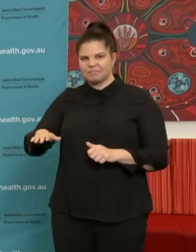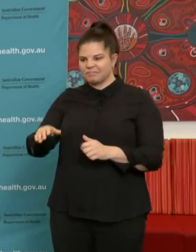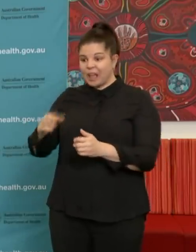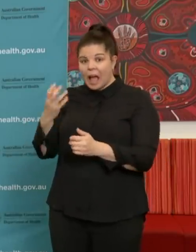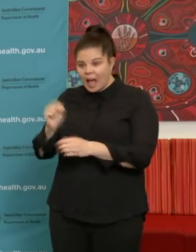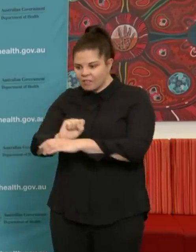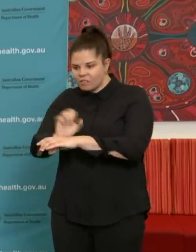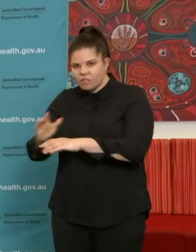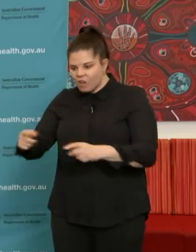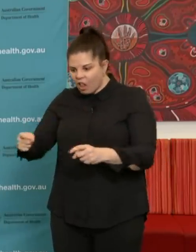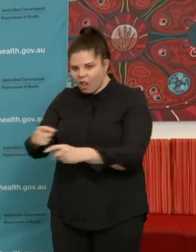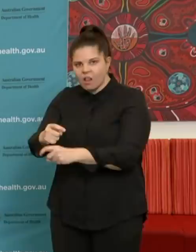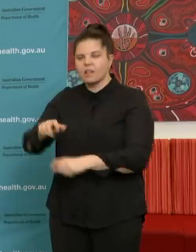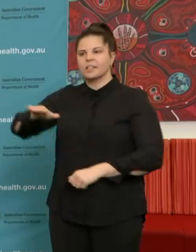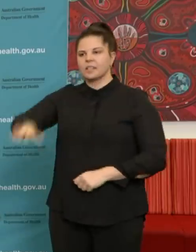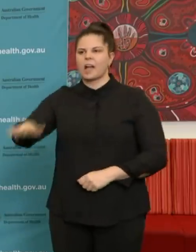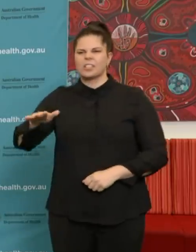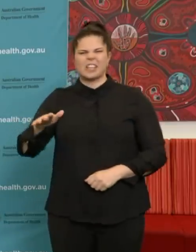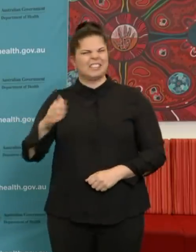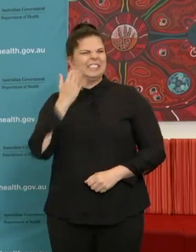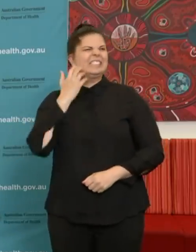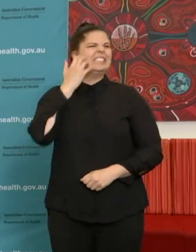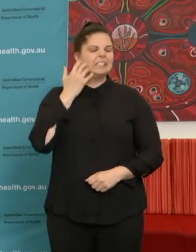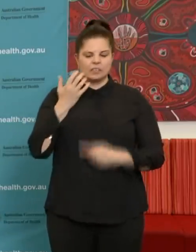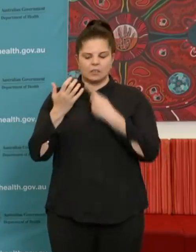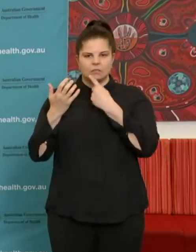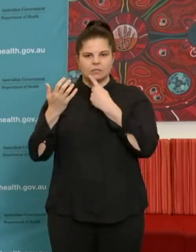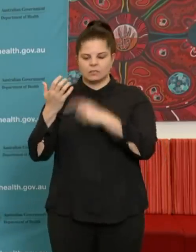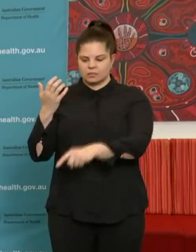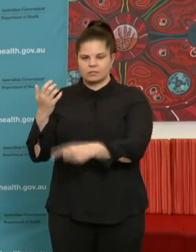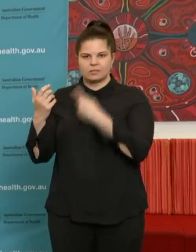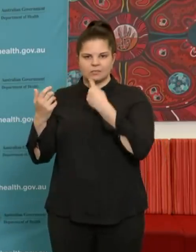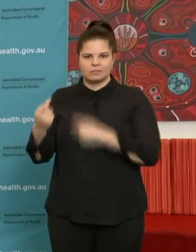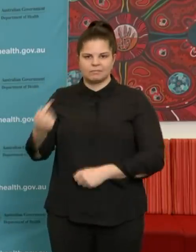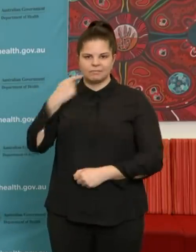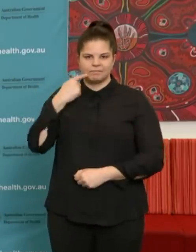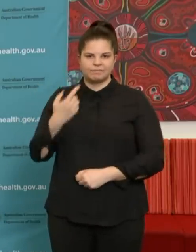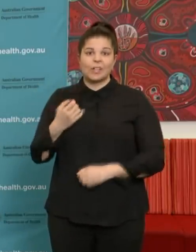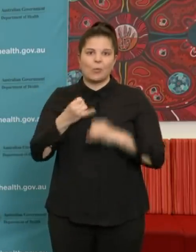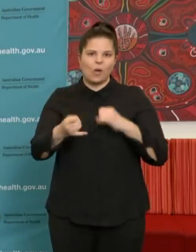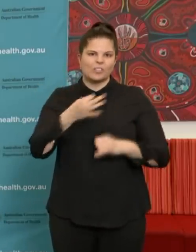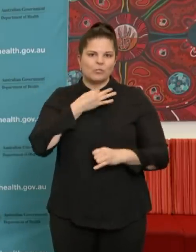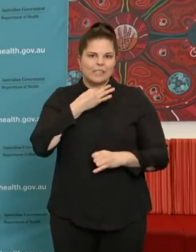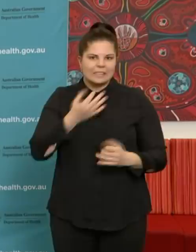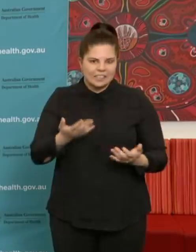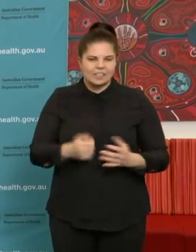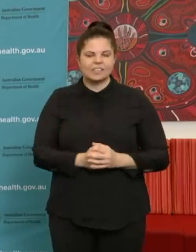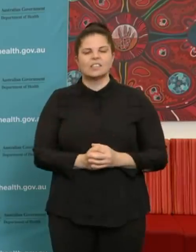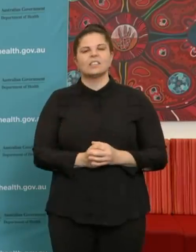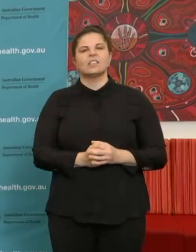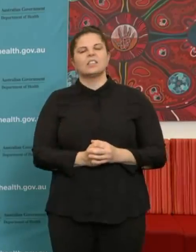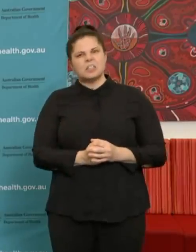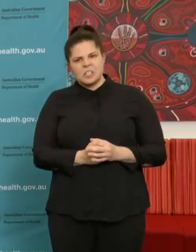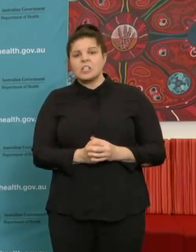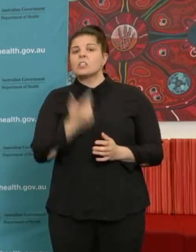the mask, could in fact increase your risk rather than decrease your risk. So if we got to that point,